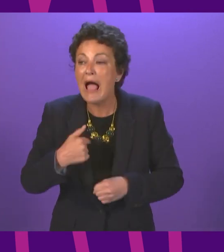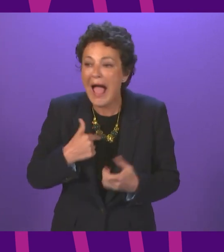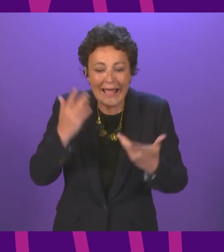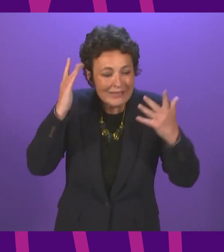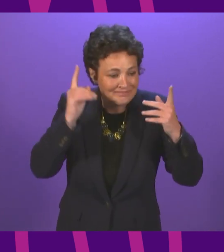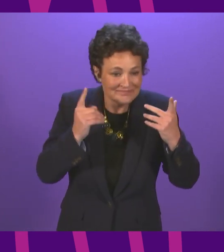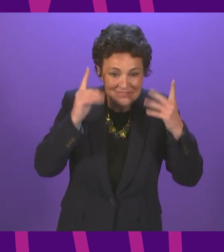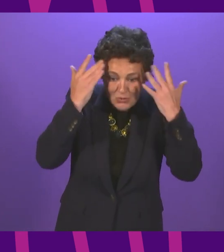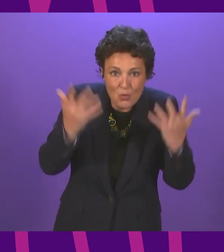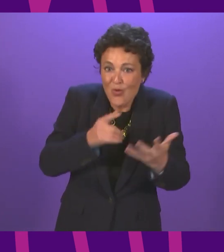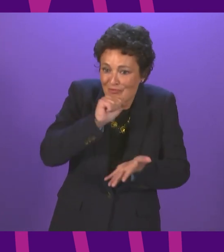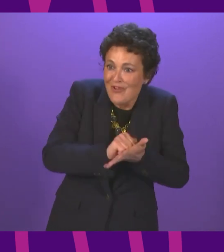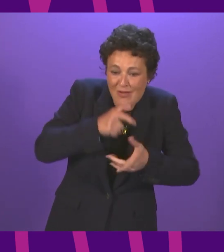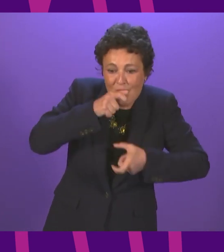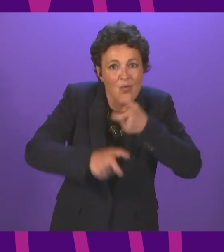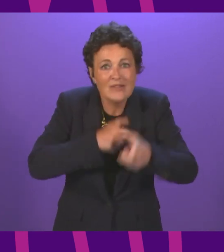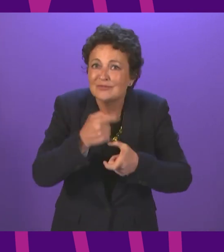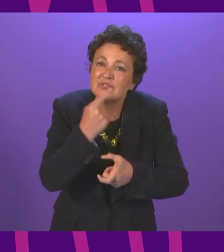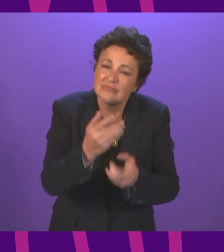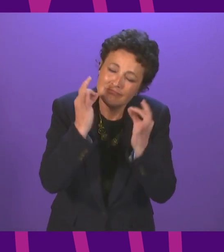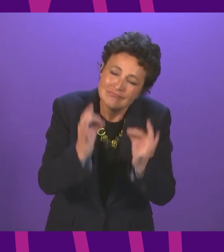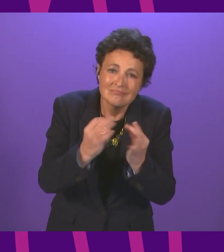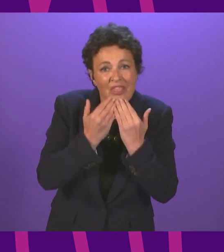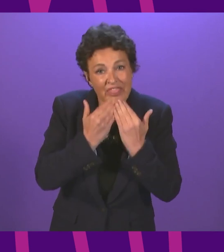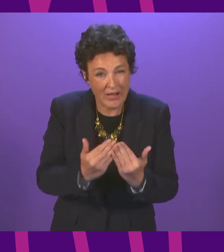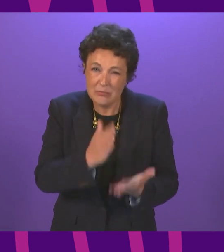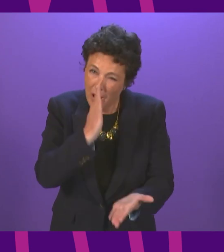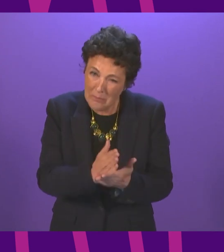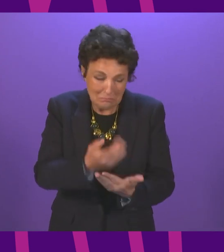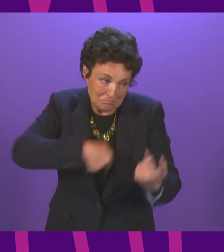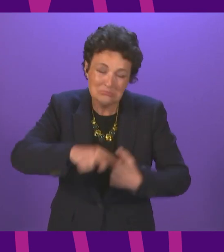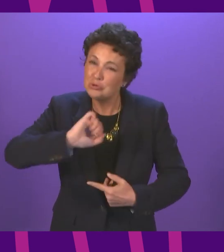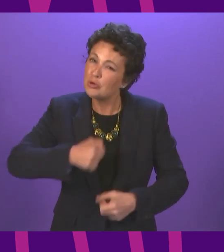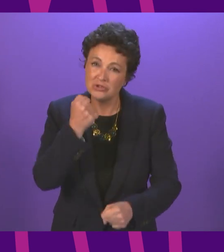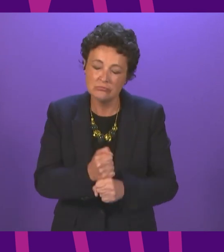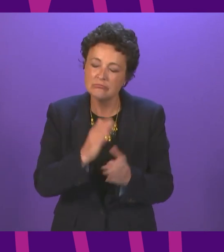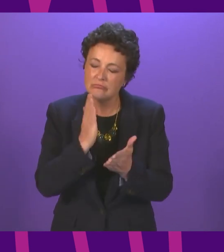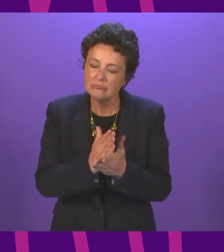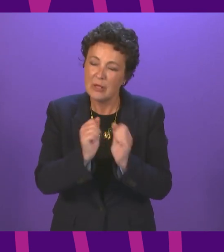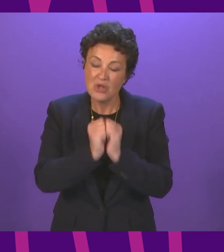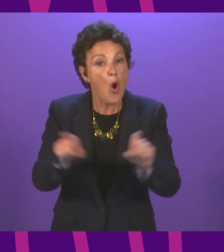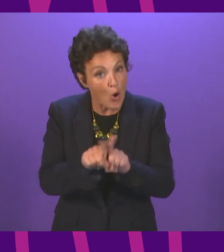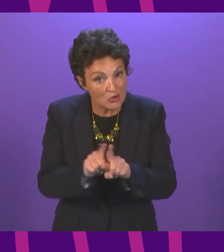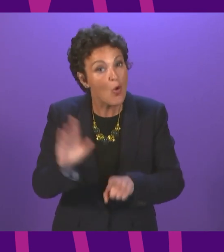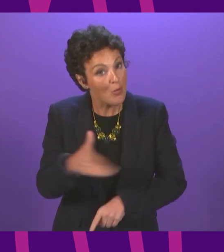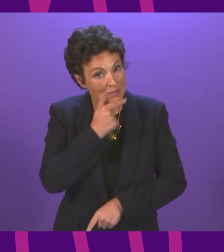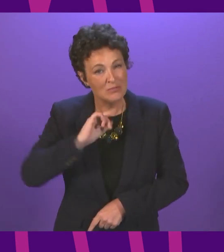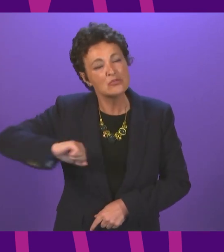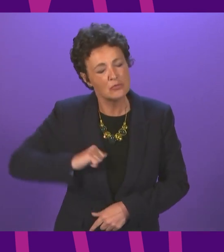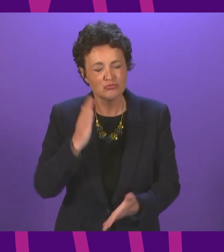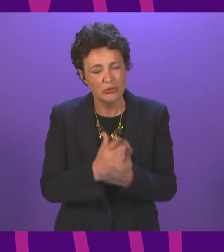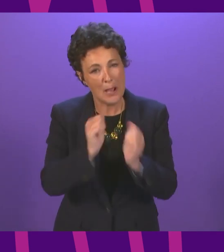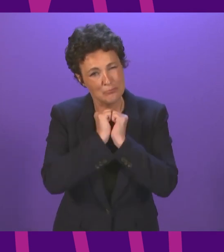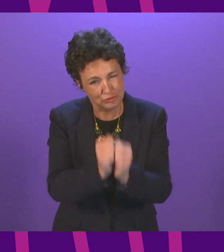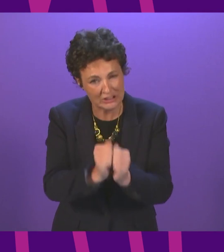them enough, but I hope everyone knows how deeply appreciative everyone in the Scottish Government, and I'm sure everyone across Scotland is for everything they